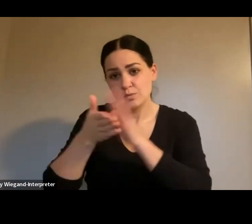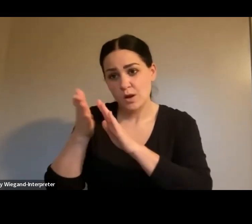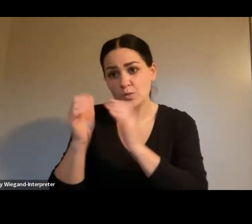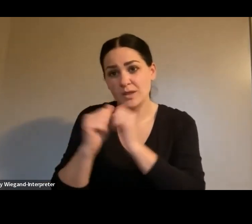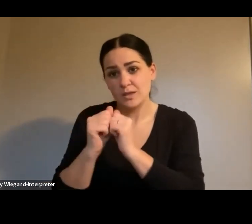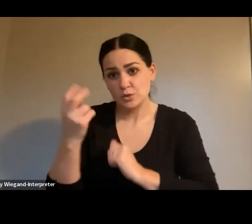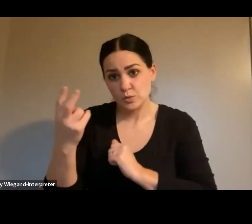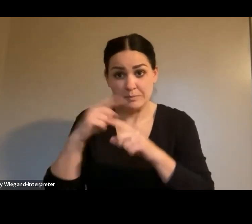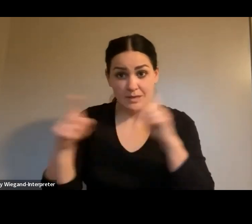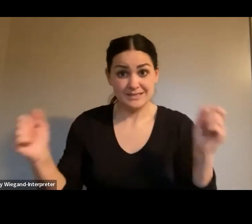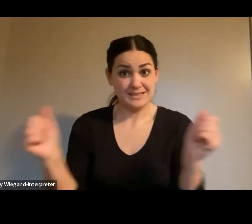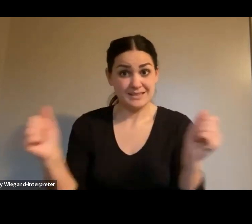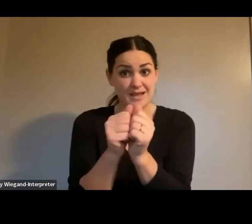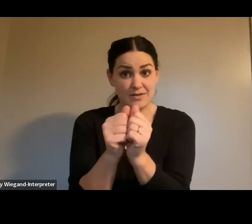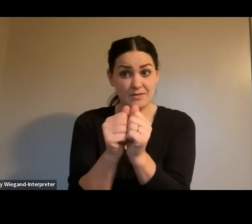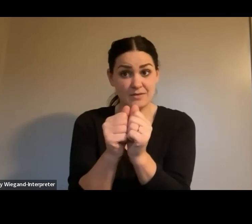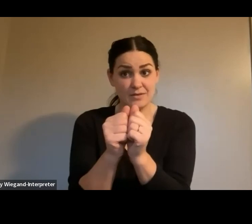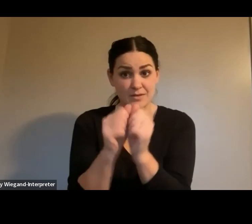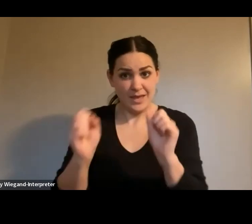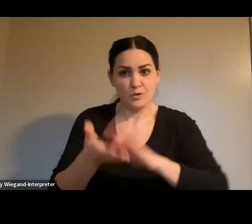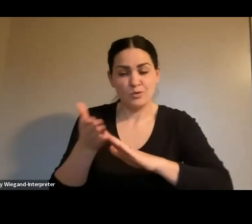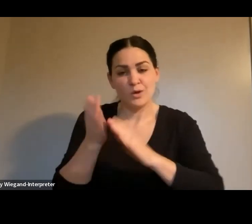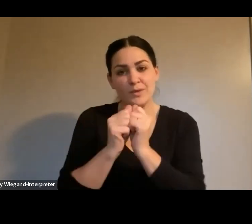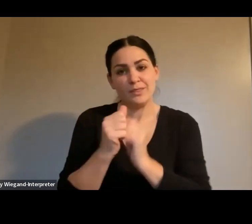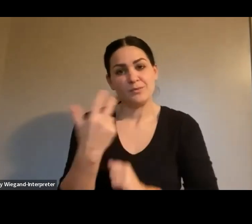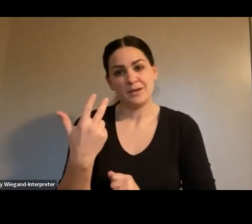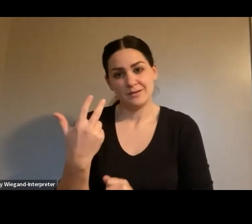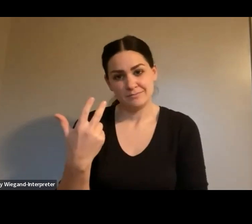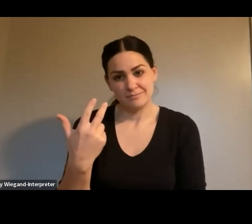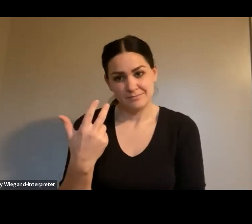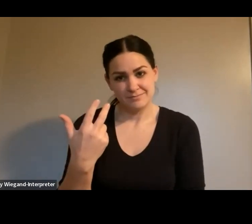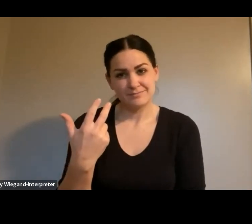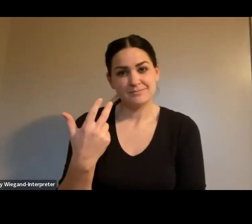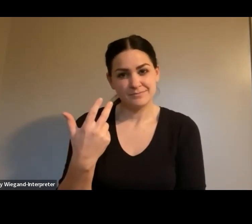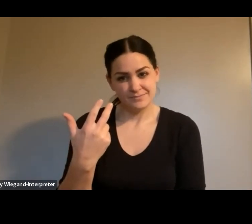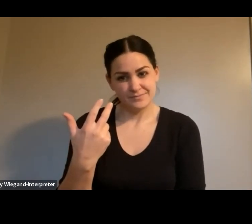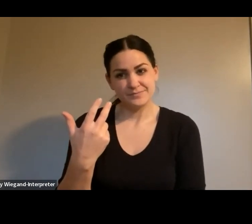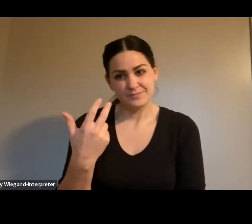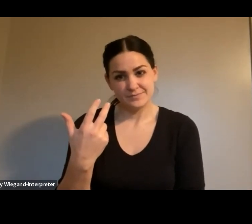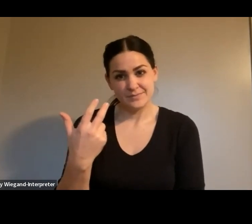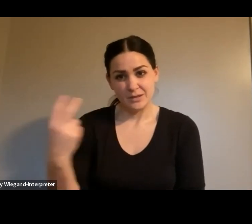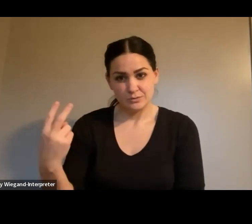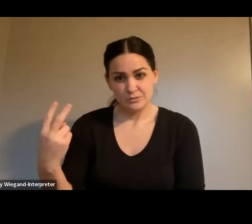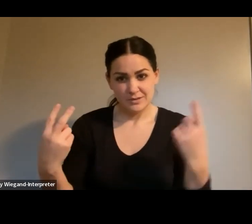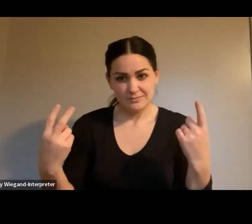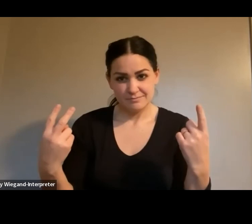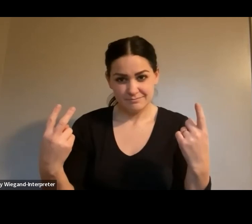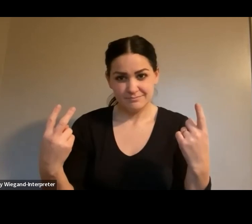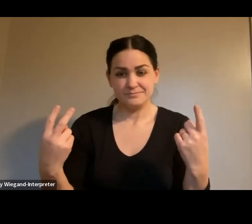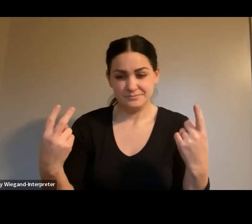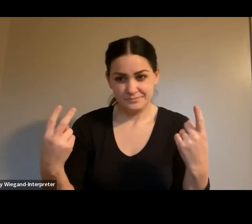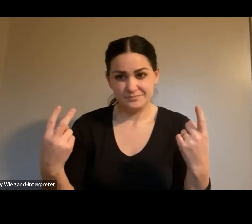together we can run them with three buses instead of having two on the Hamilton and